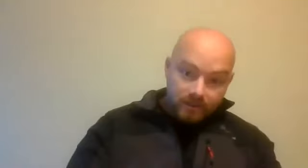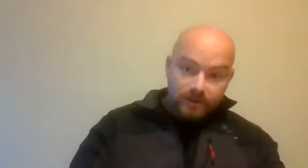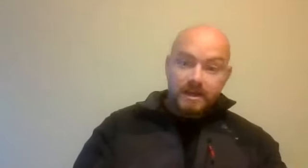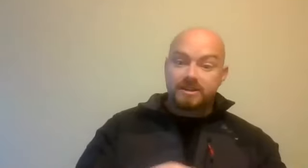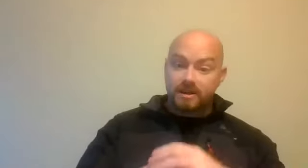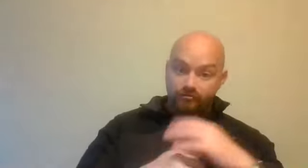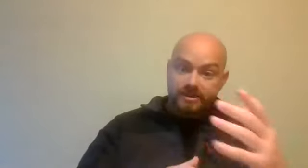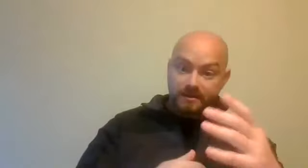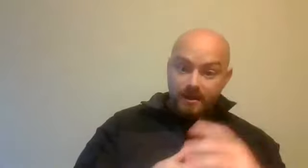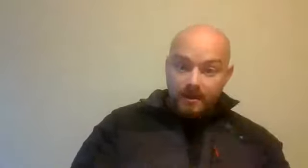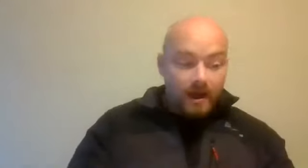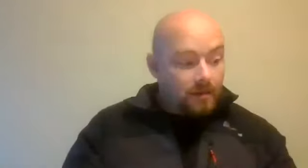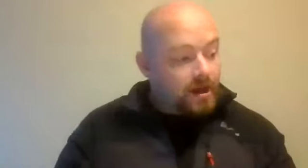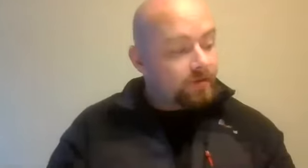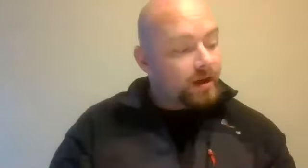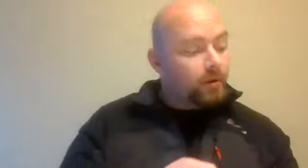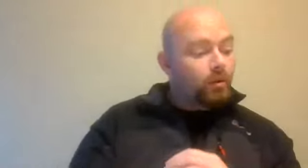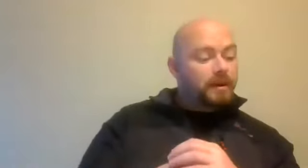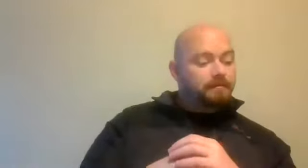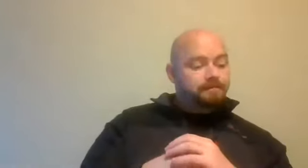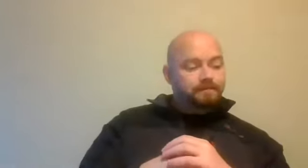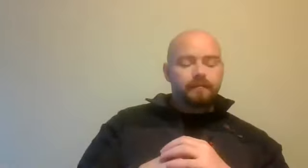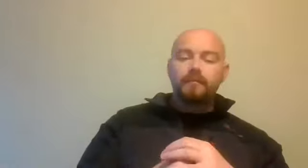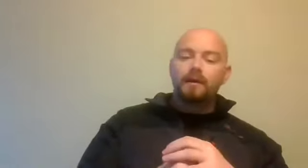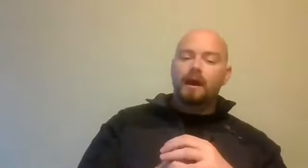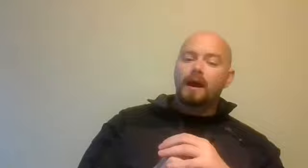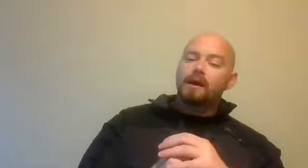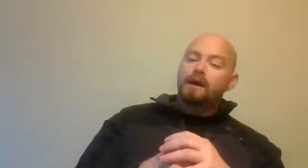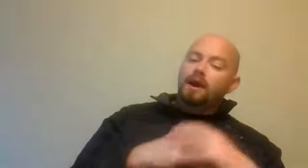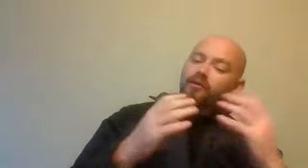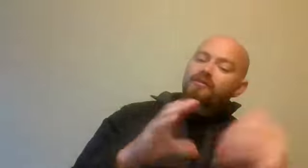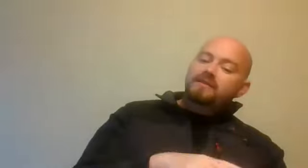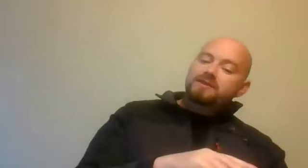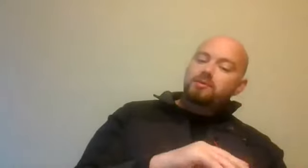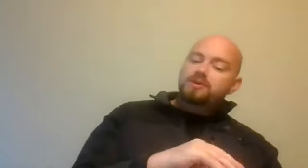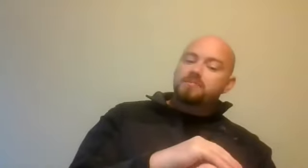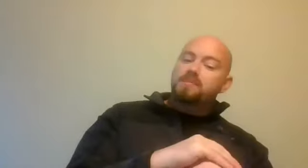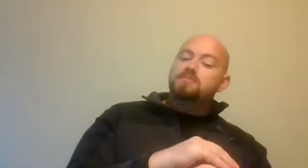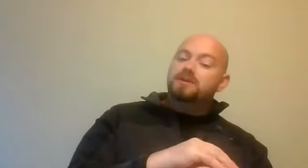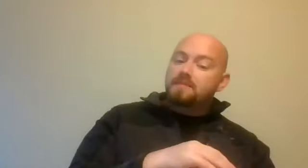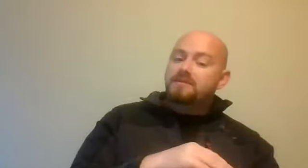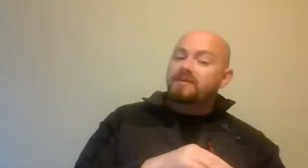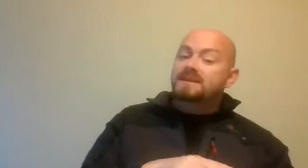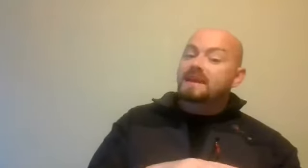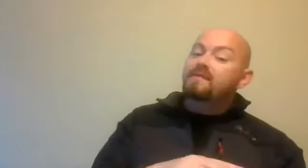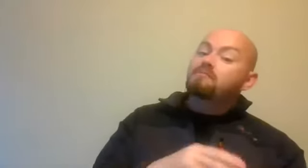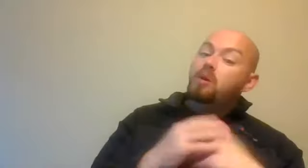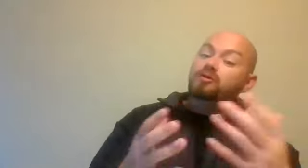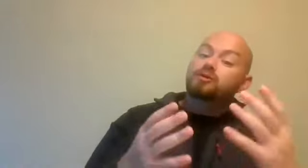to engage in risk behaviour than we will be. Another factor, suppose, in people's perception of risk is the level of personal